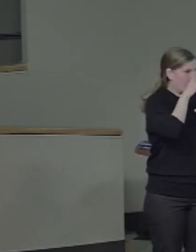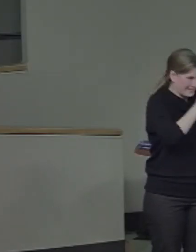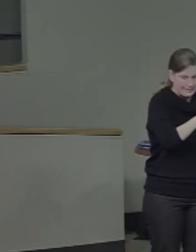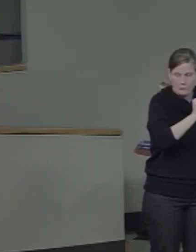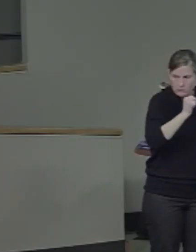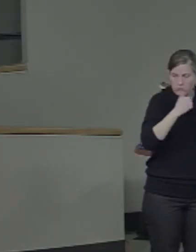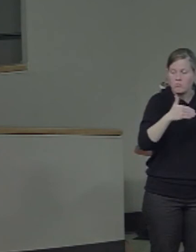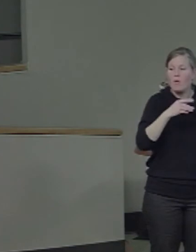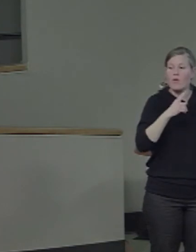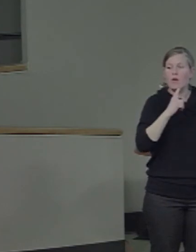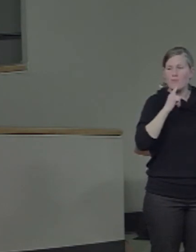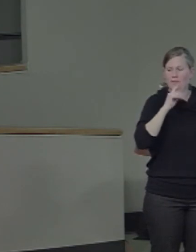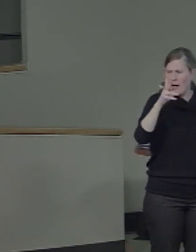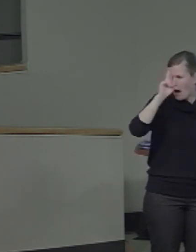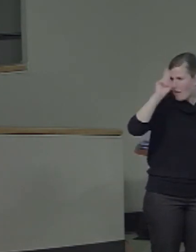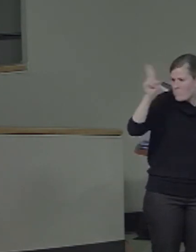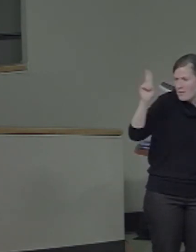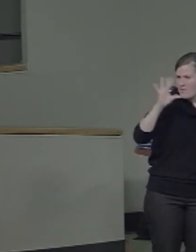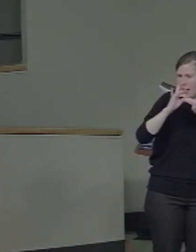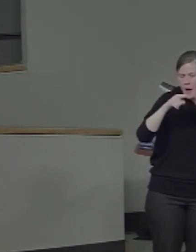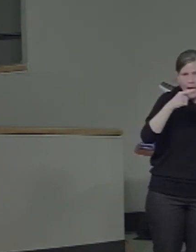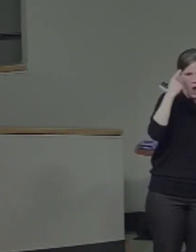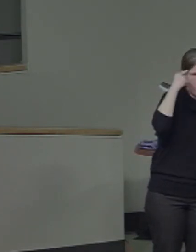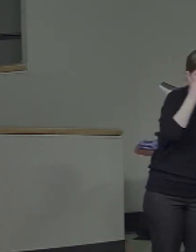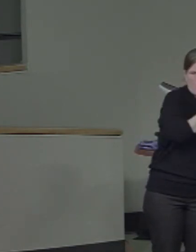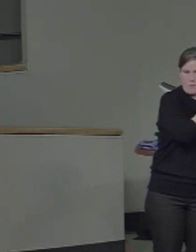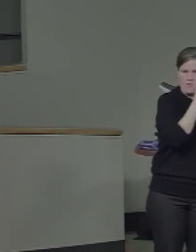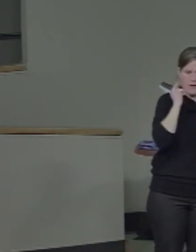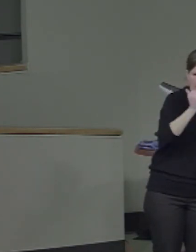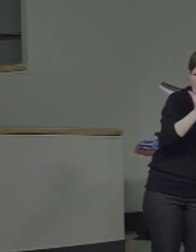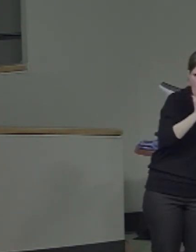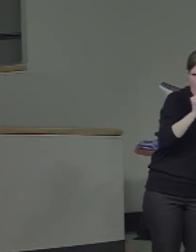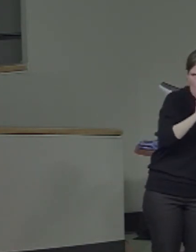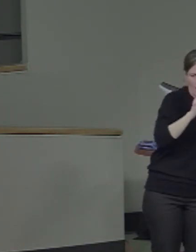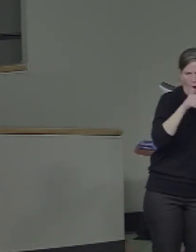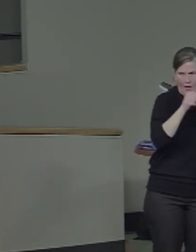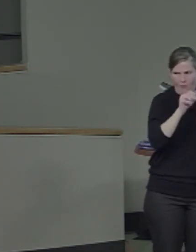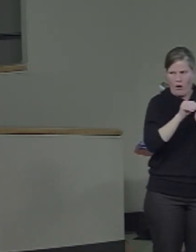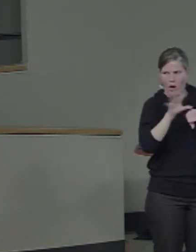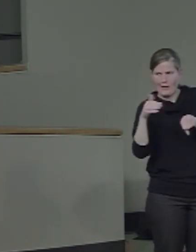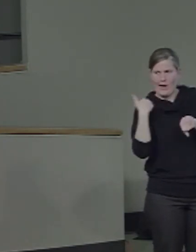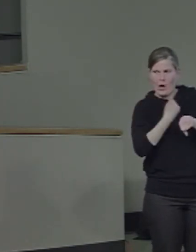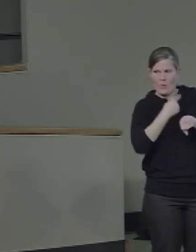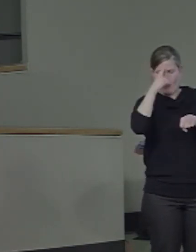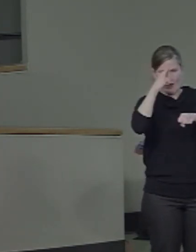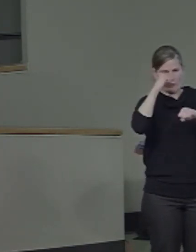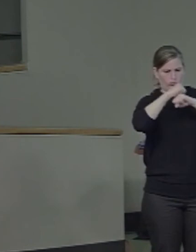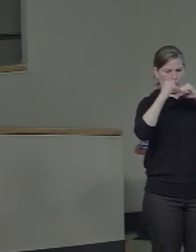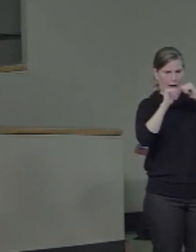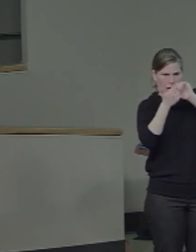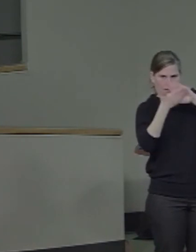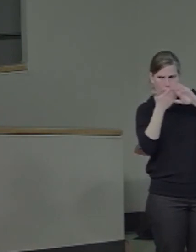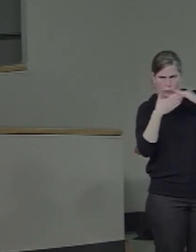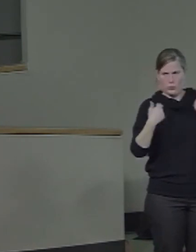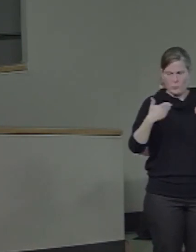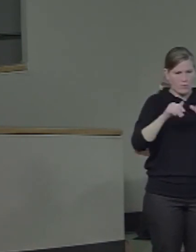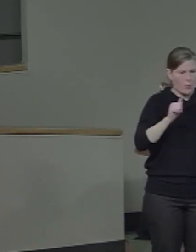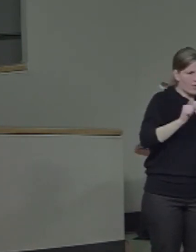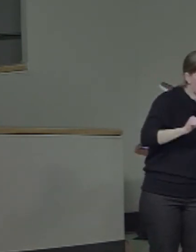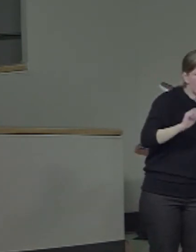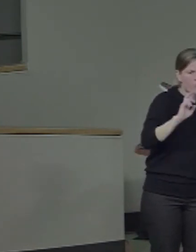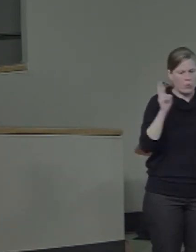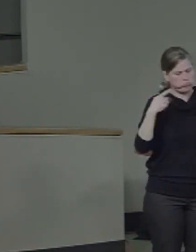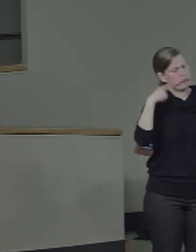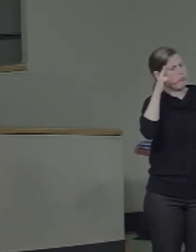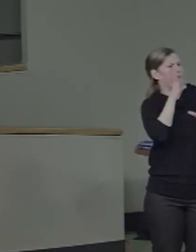competition as one of the driving factors that gives rise to lateralization is absolutely fascinating, and